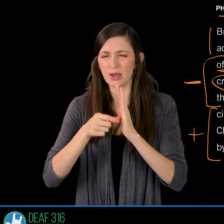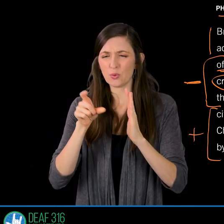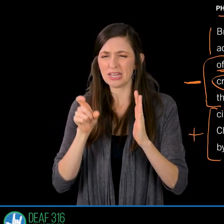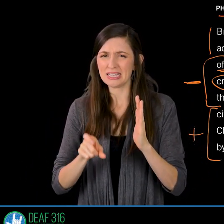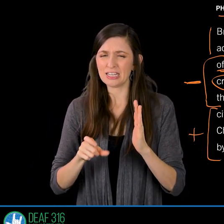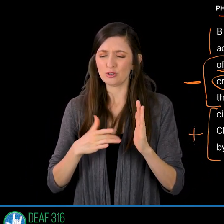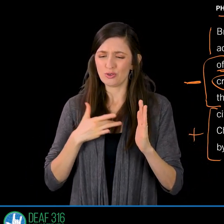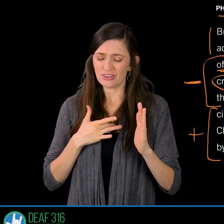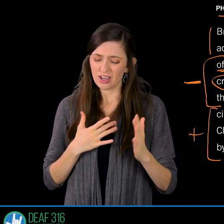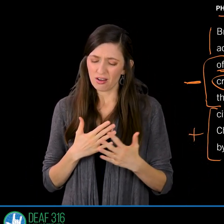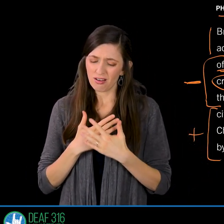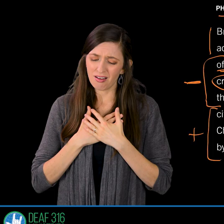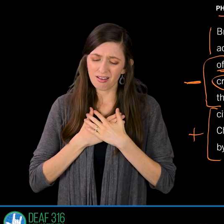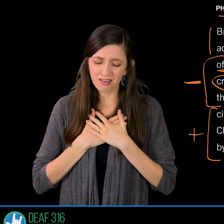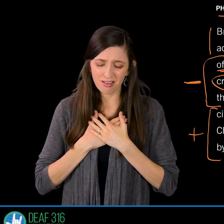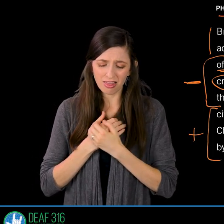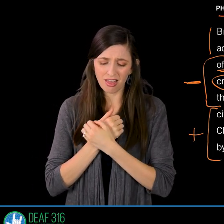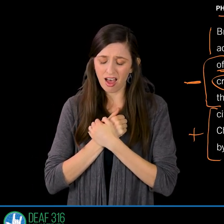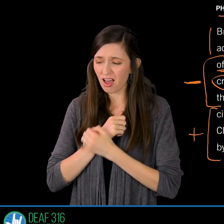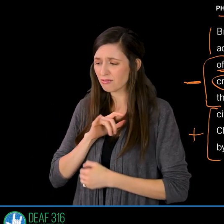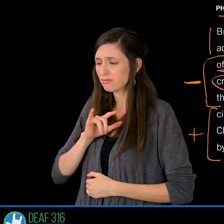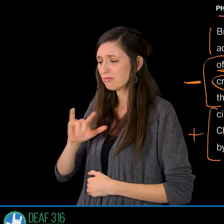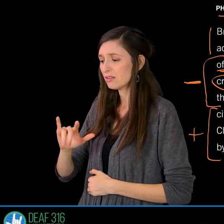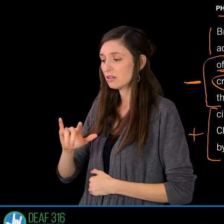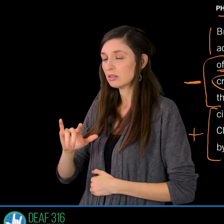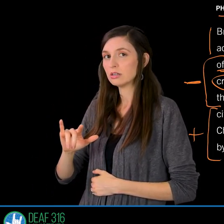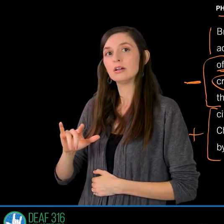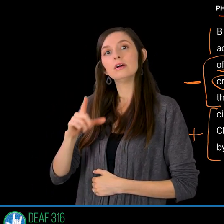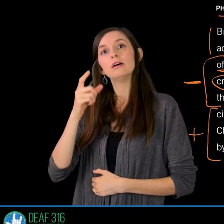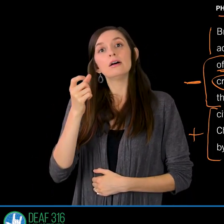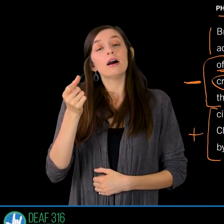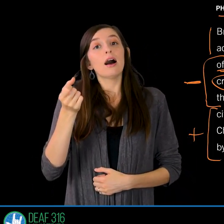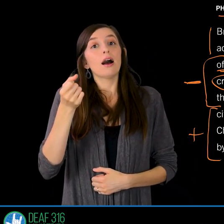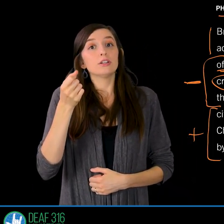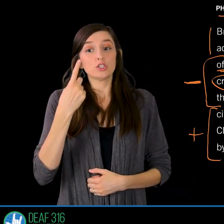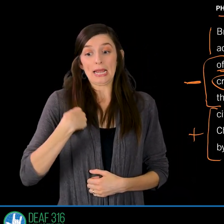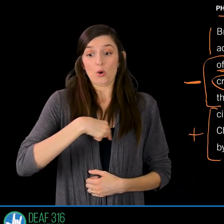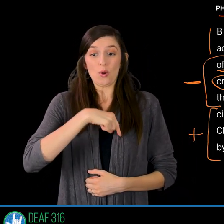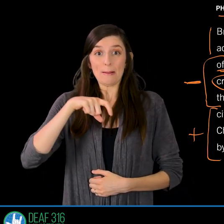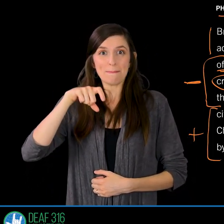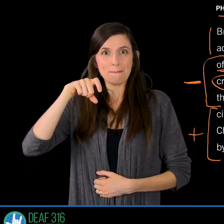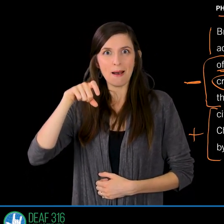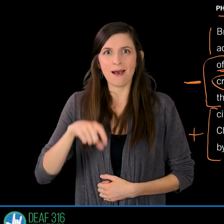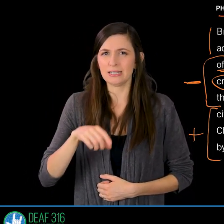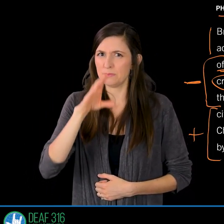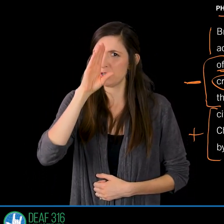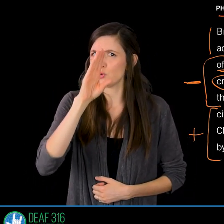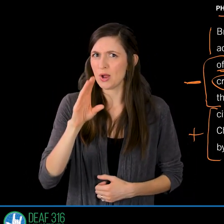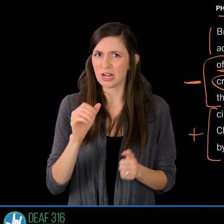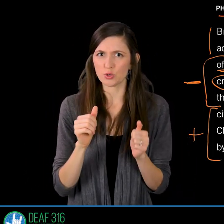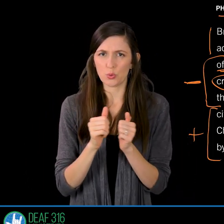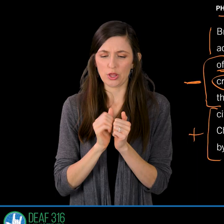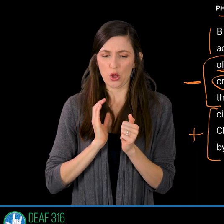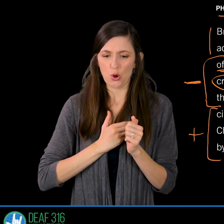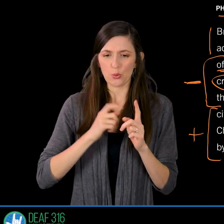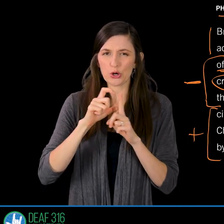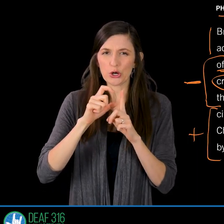feel. We must say things like this. We must. If we turn soft and think that tears